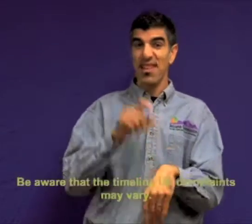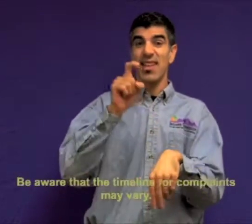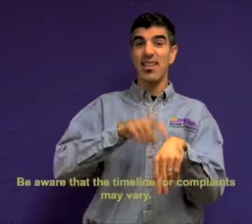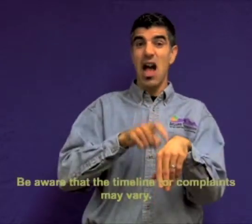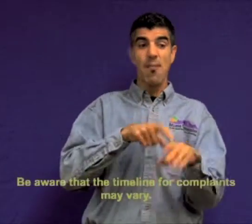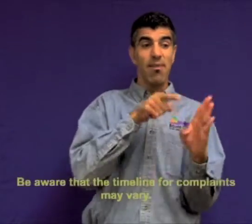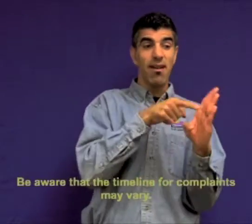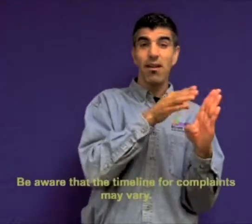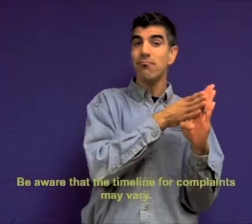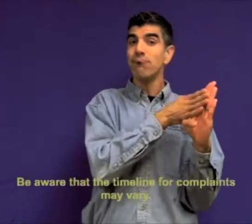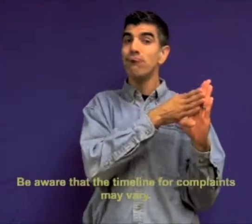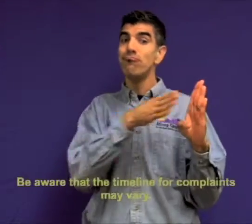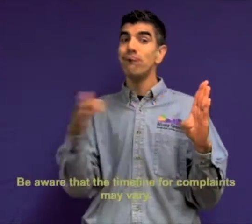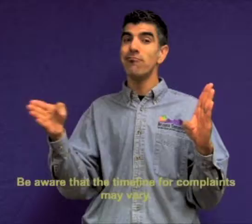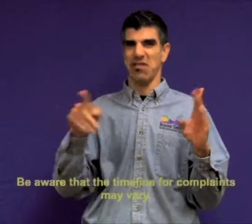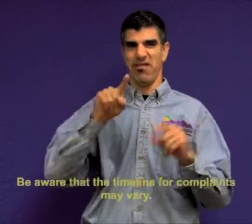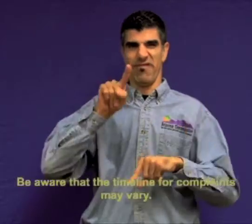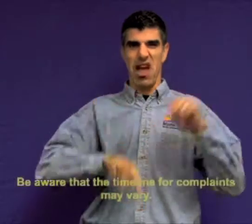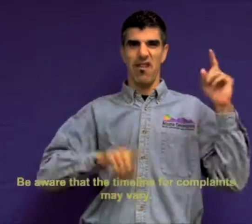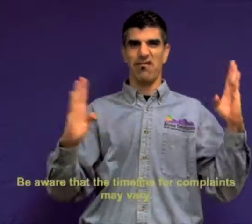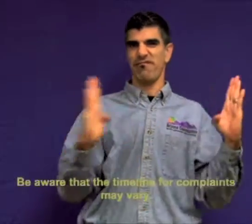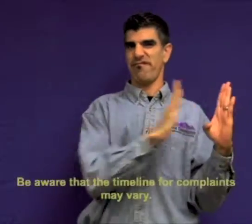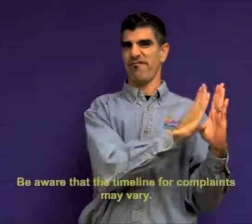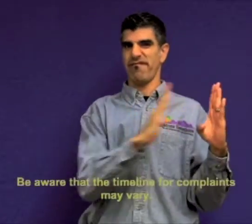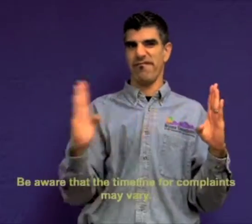Be aware that the timeline for complaints may vary.